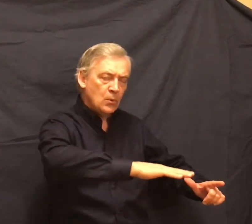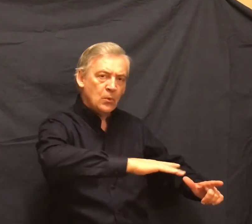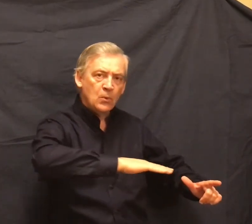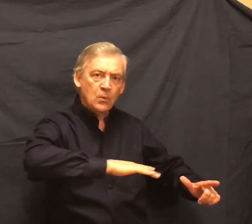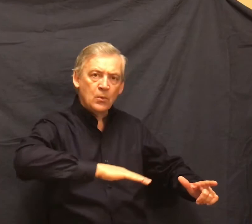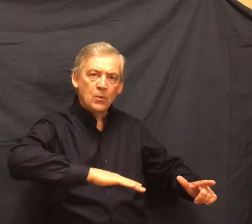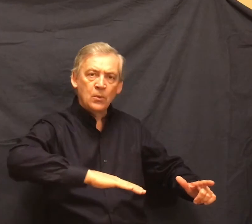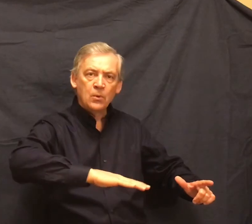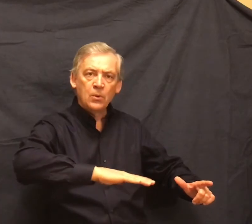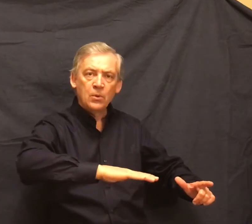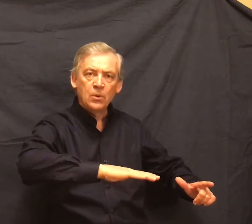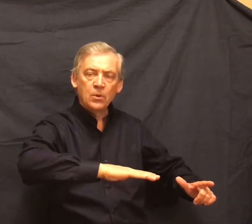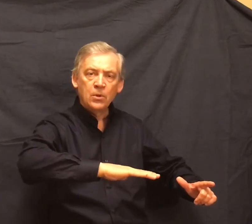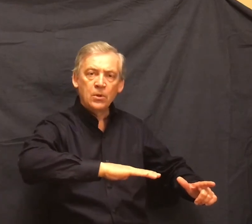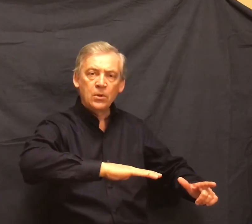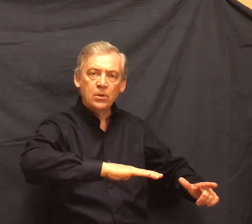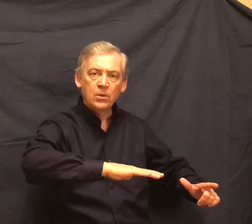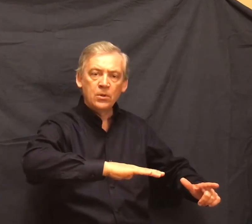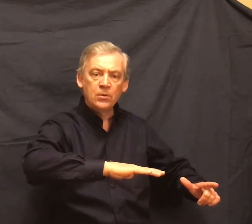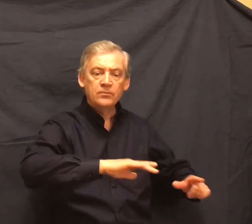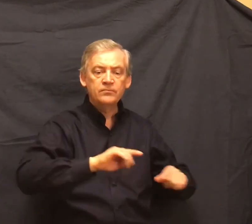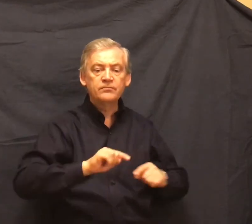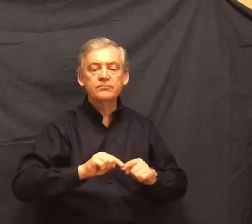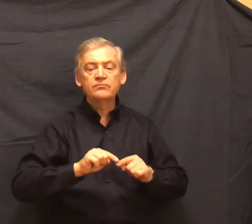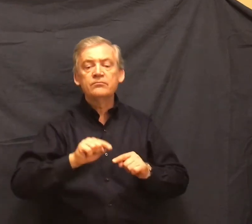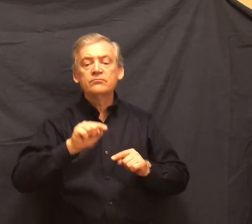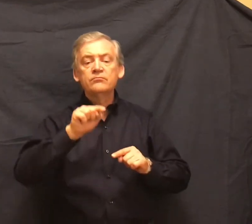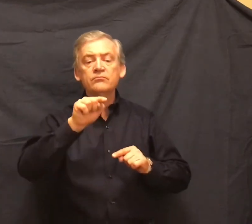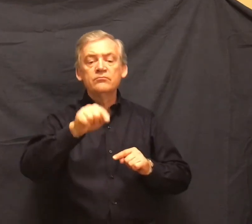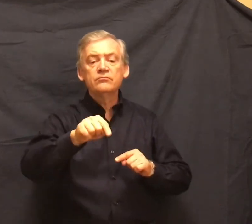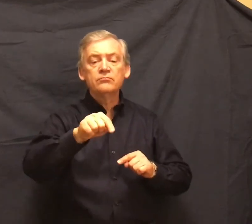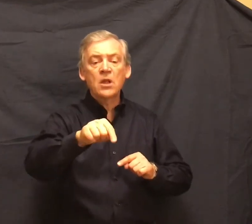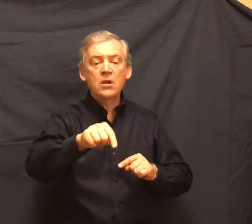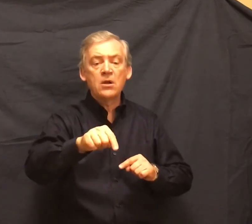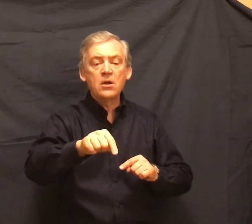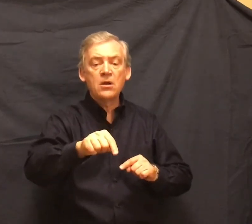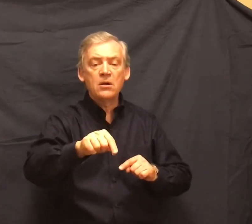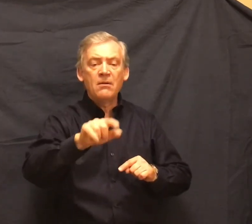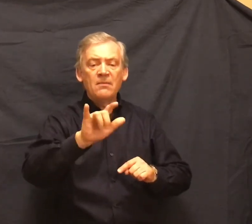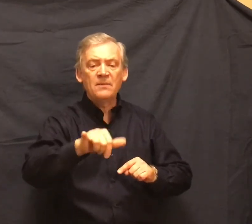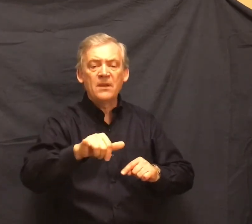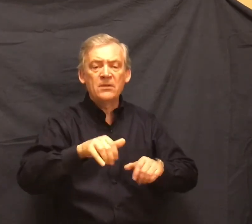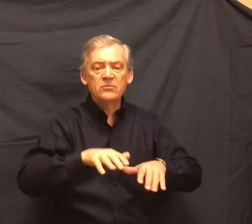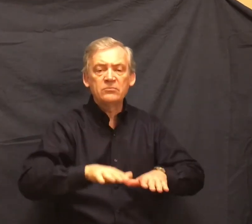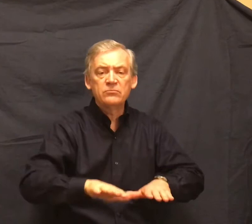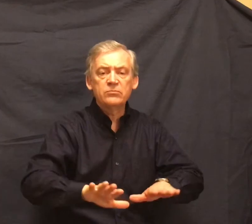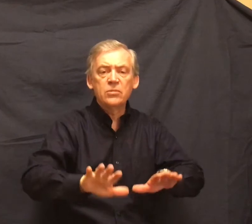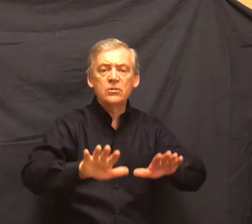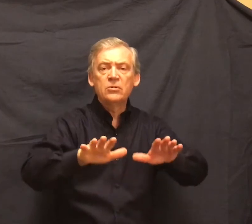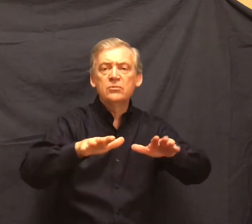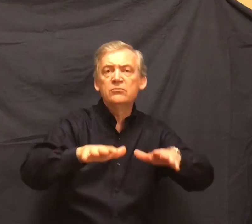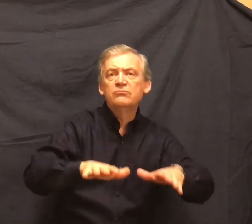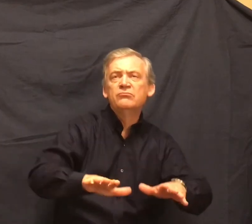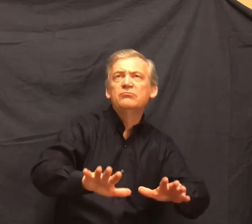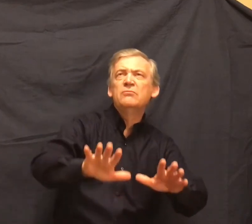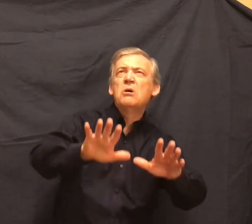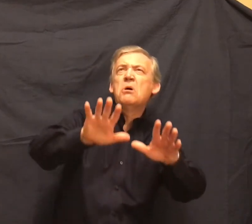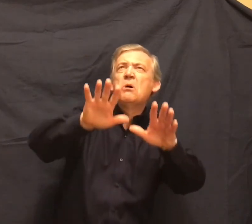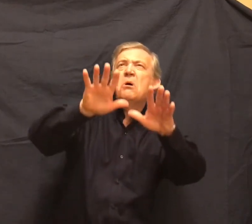On one side of the river, the golden foothill slopes curve up to the strong and rocky Gabilan